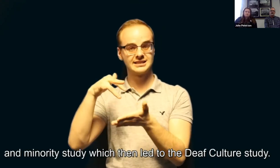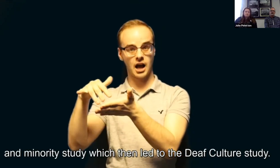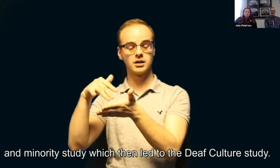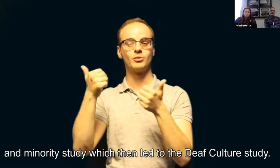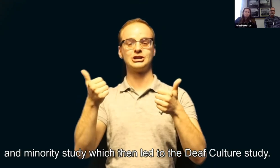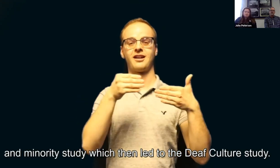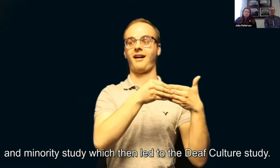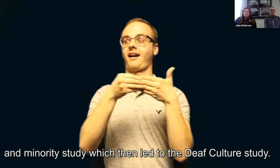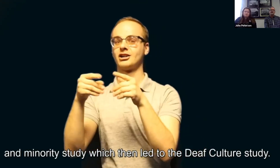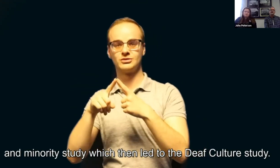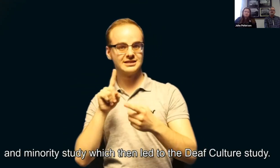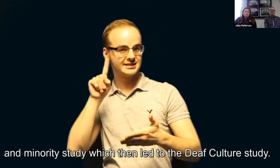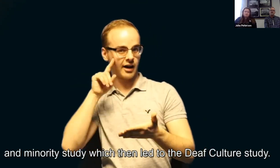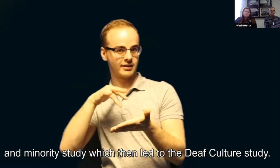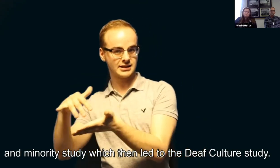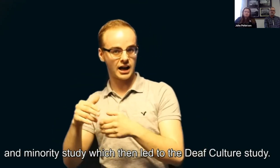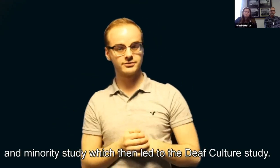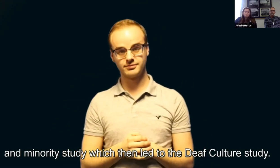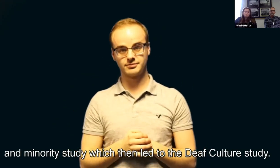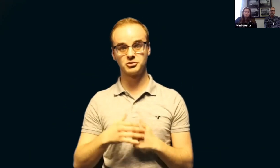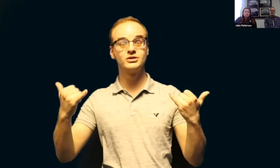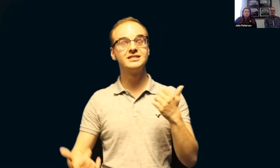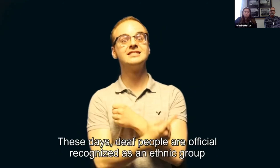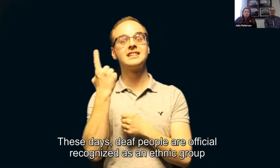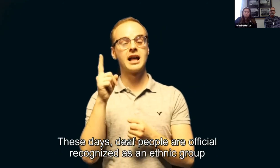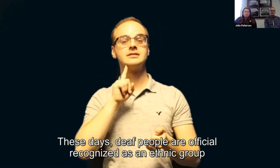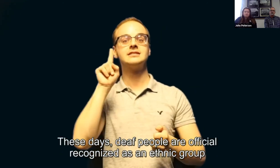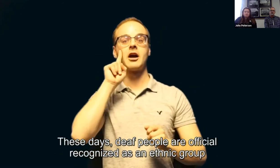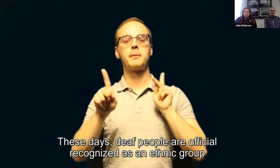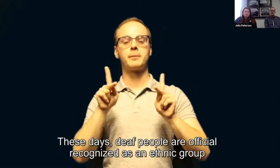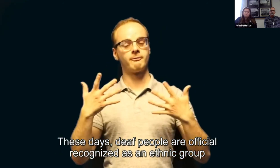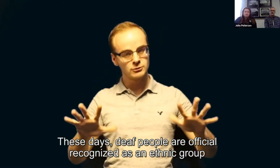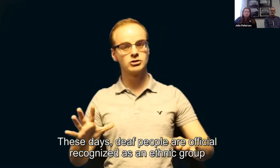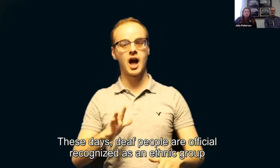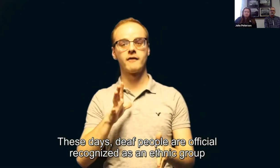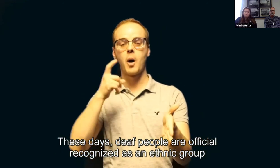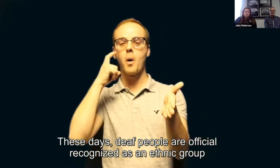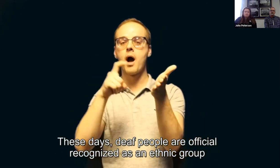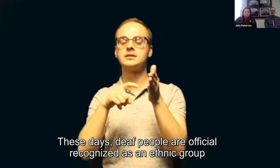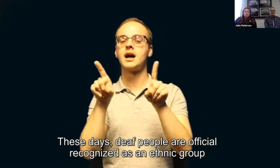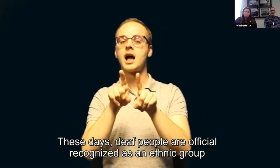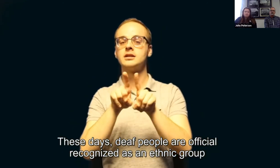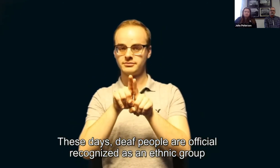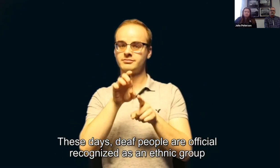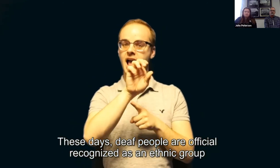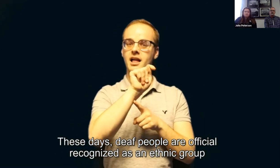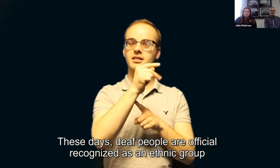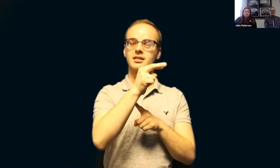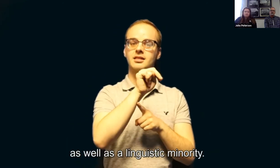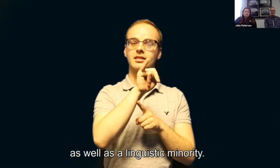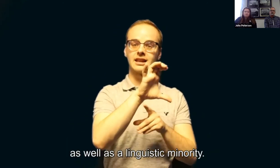study, which then led to the Deaf Culture Study. These days, deaf people are officially recognized as an ethnic group,